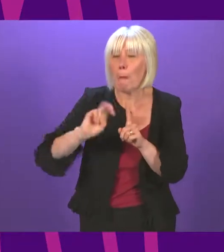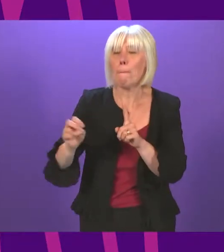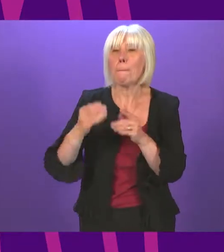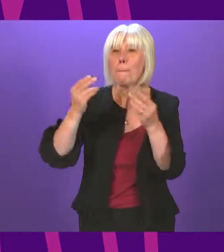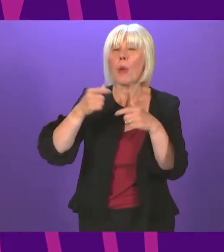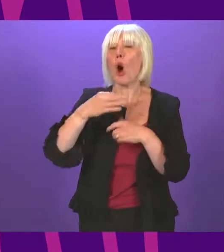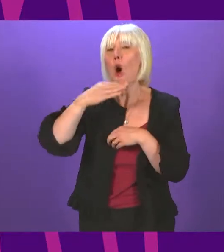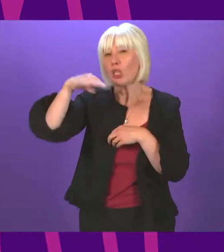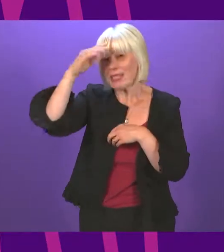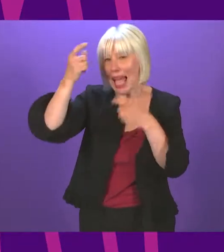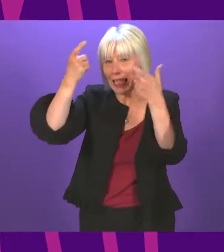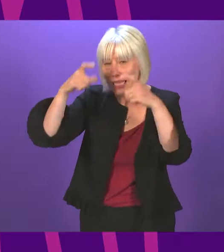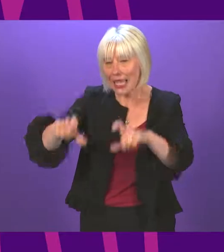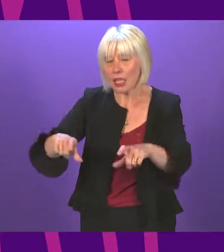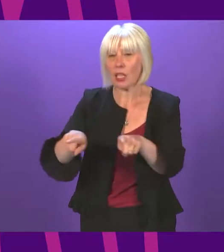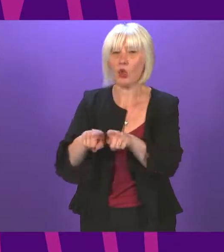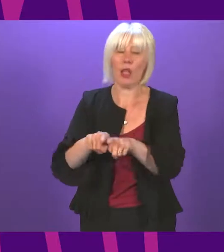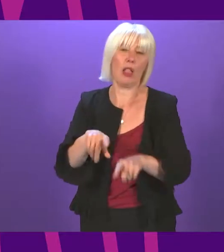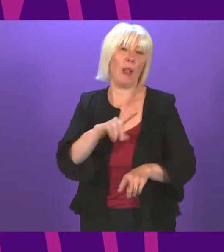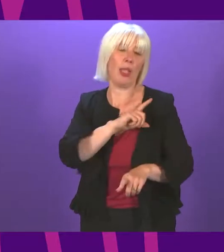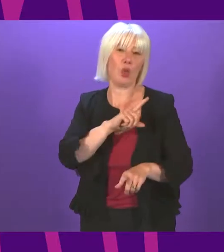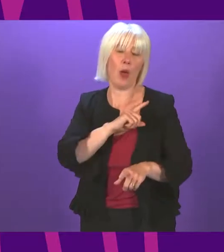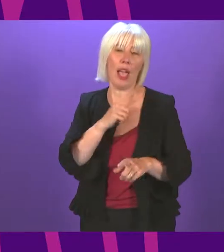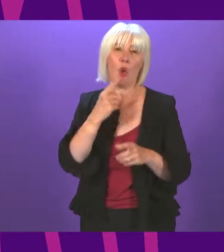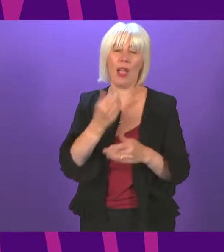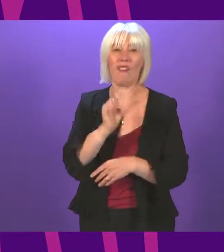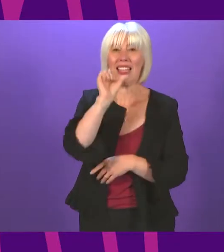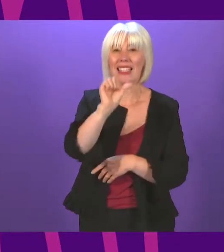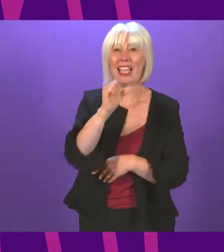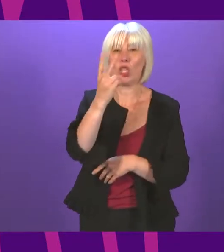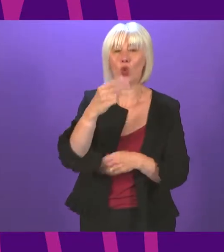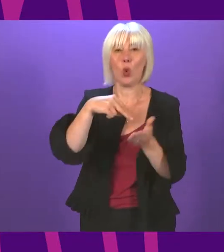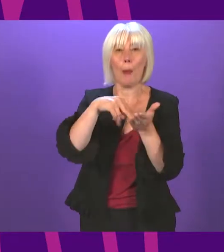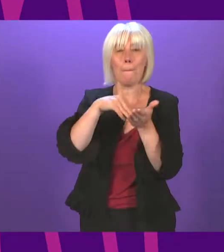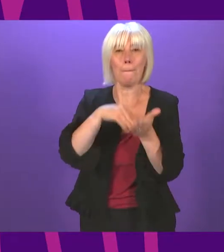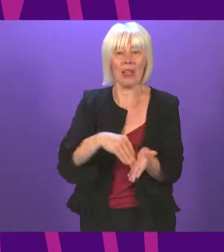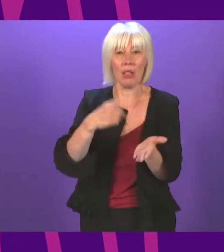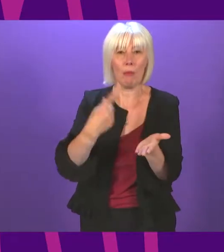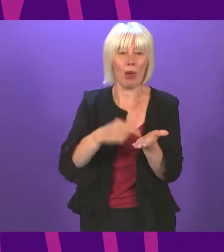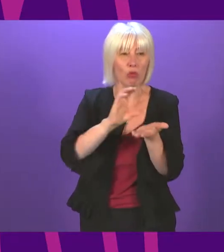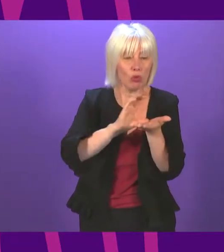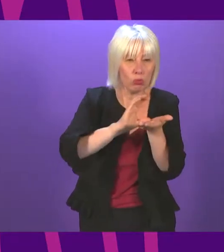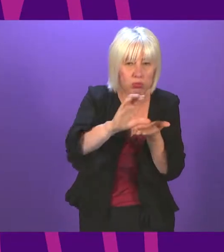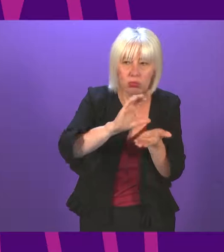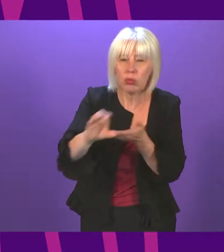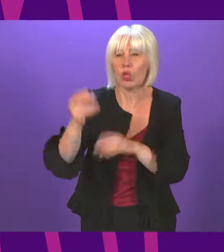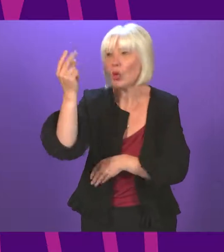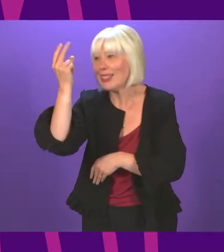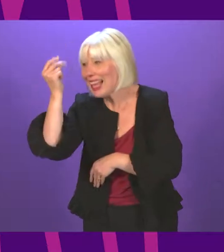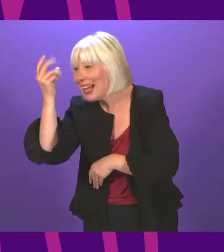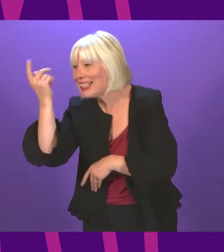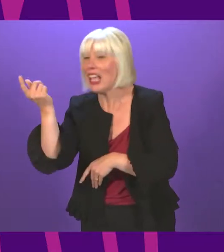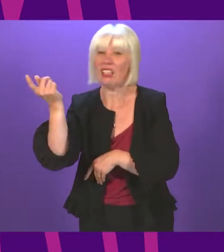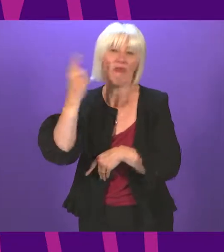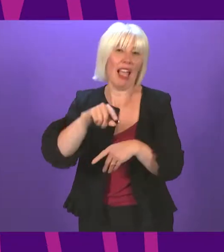That is why, amongst other things, we allocated up to £62 million in direct financial support to taxi drivers and to